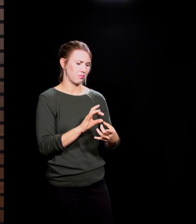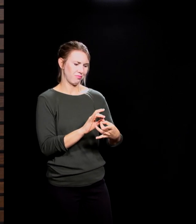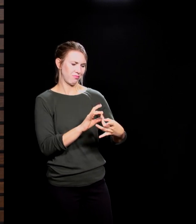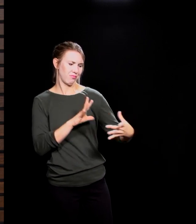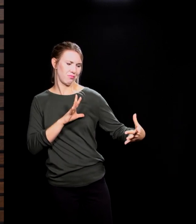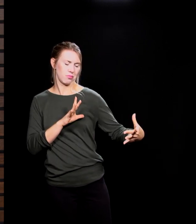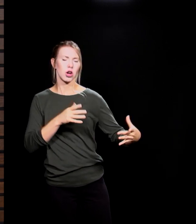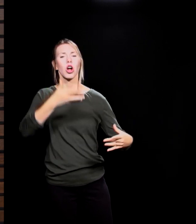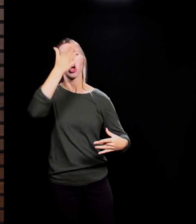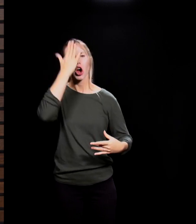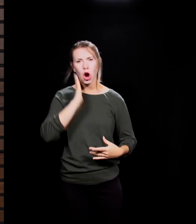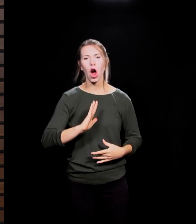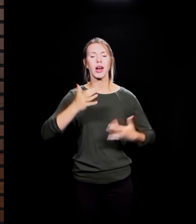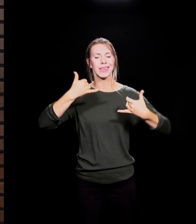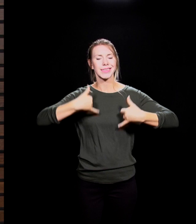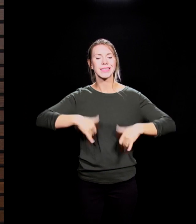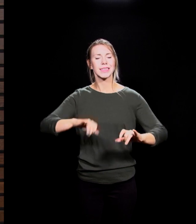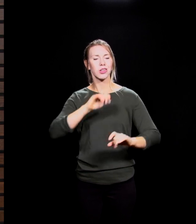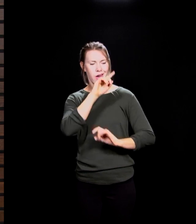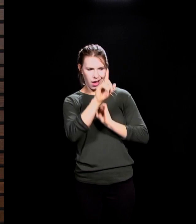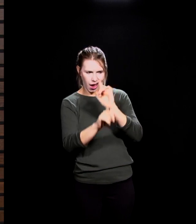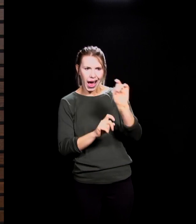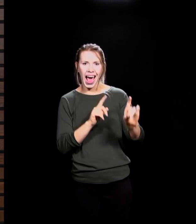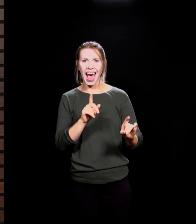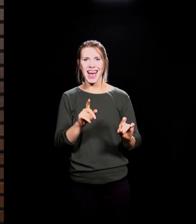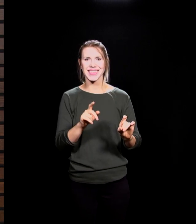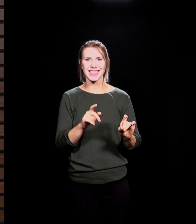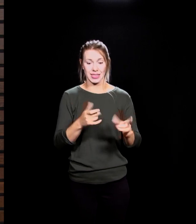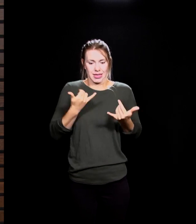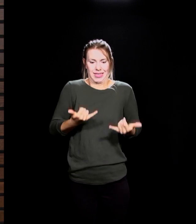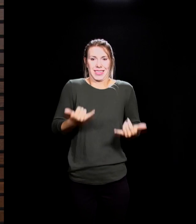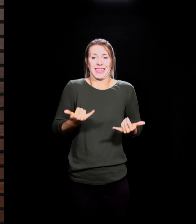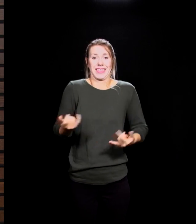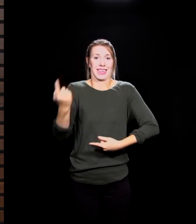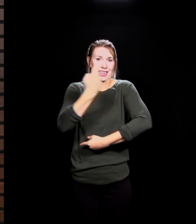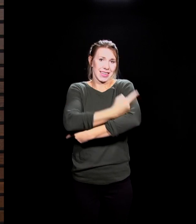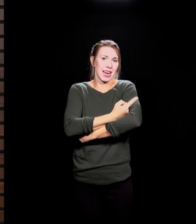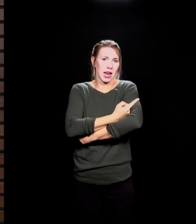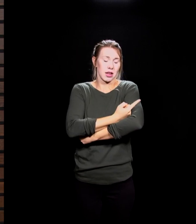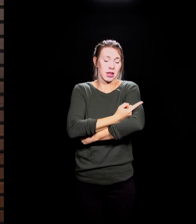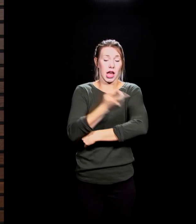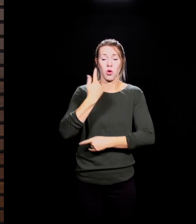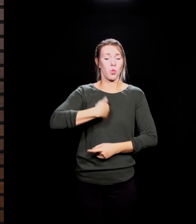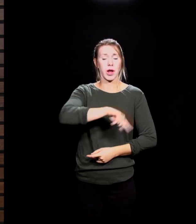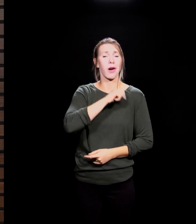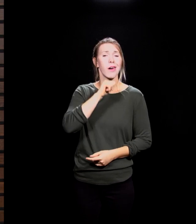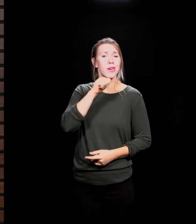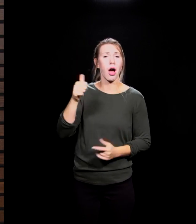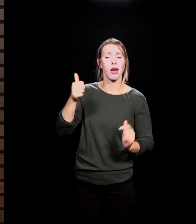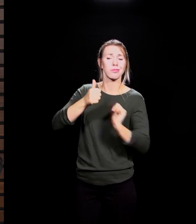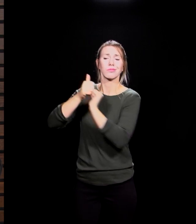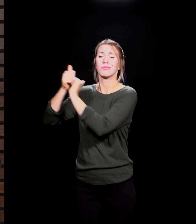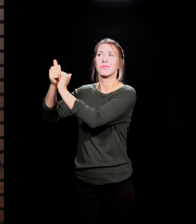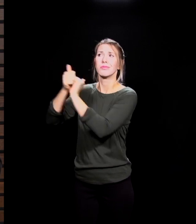this question. God still reveals to you and I that we are not with Him until we call upon the name of Jesus. I'm so thankful